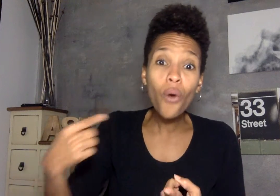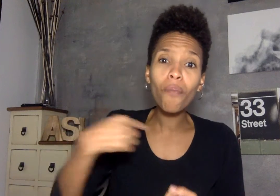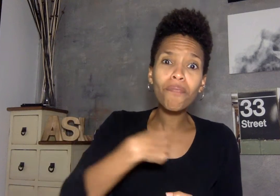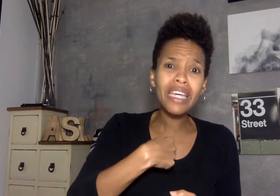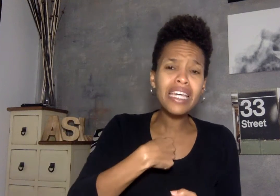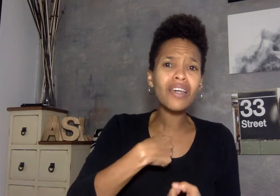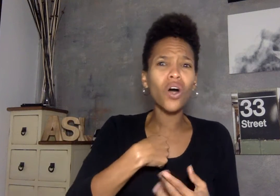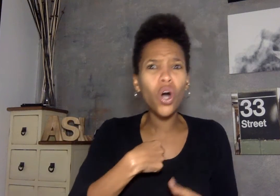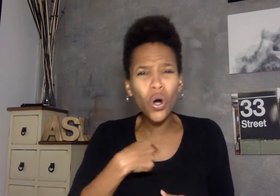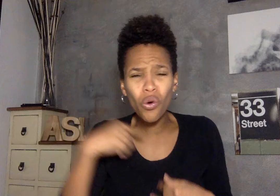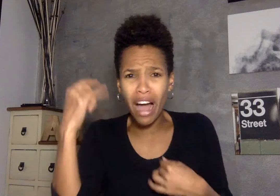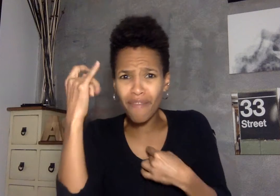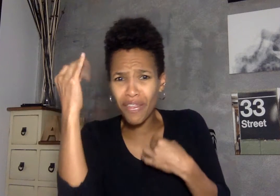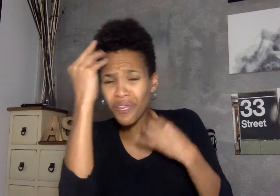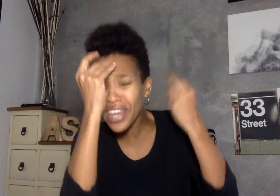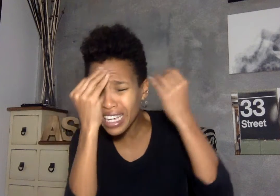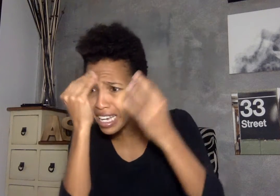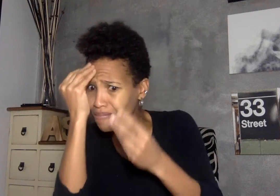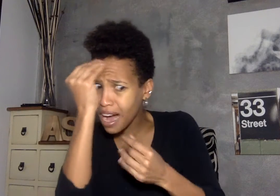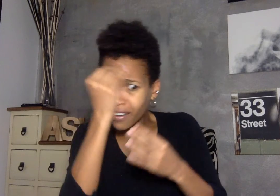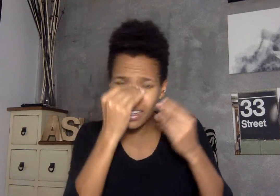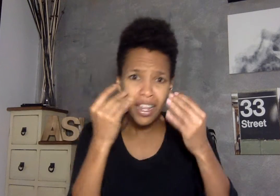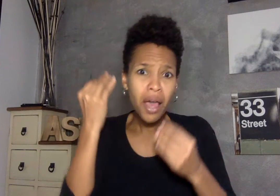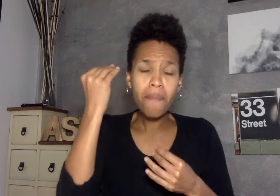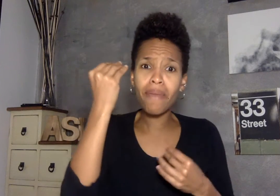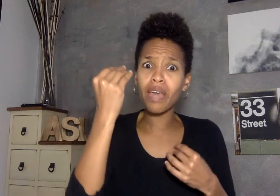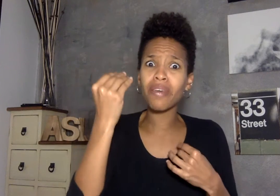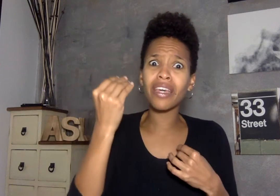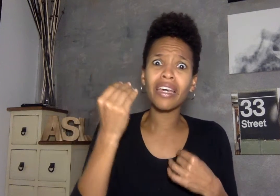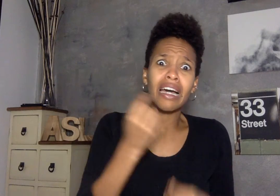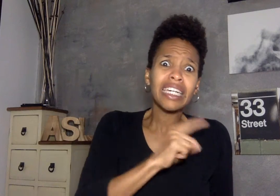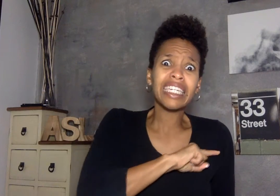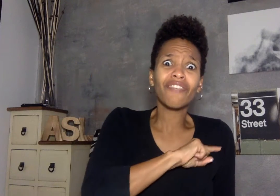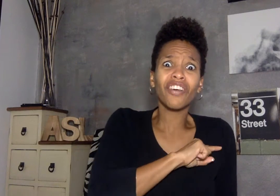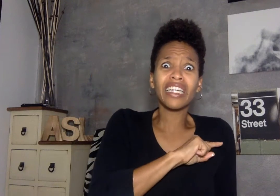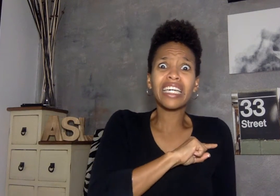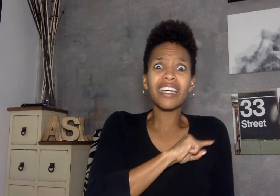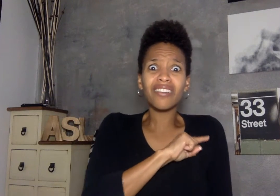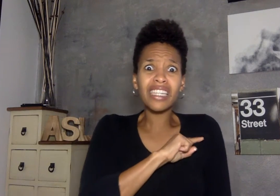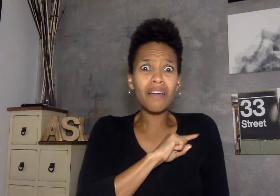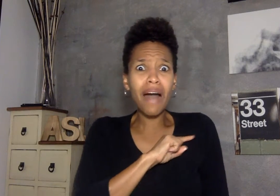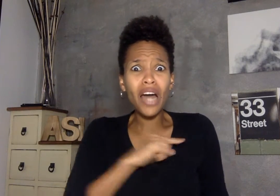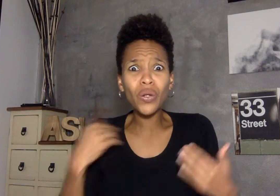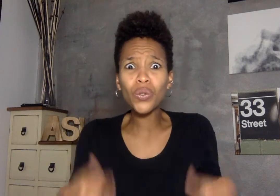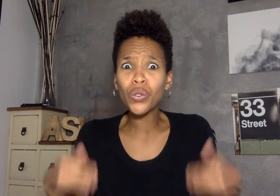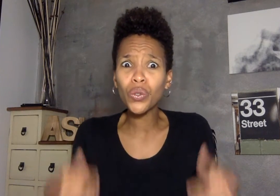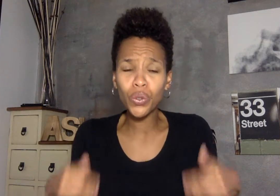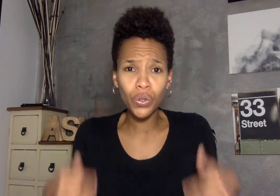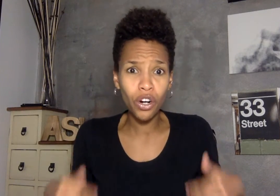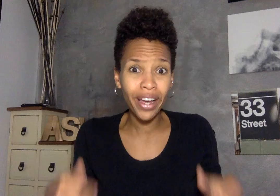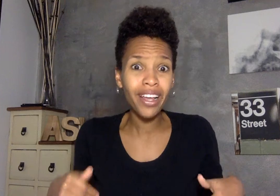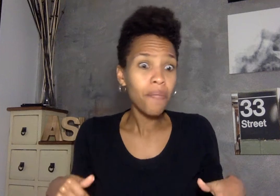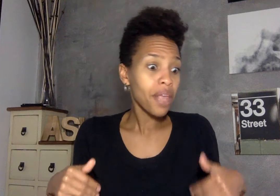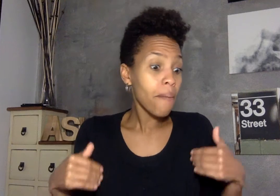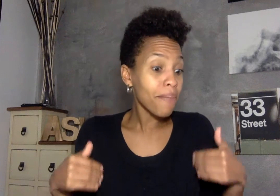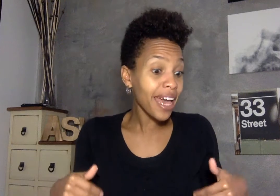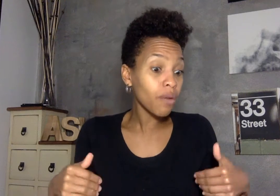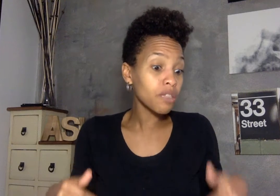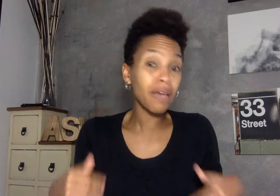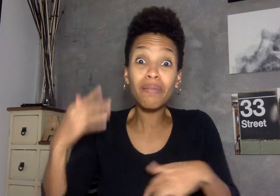me oh i've been thinking about it maybe get feeling guilty about it all right man it was maybe